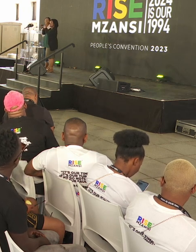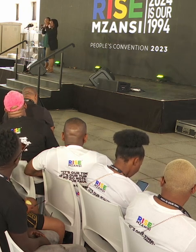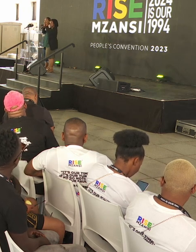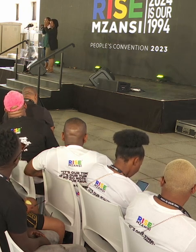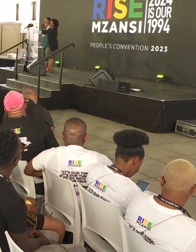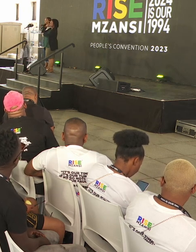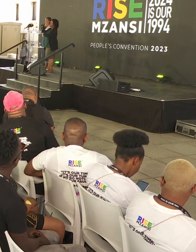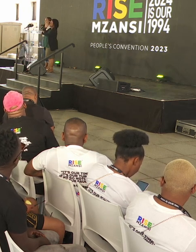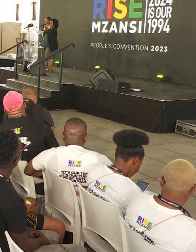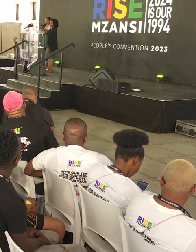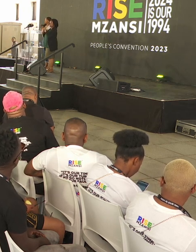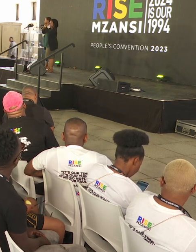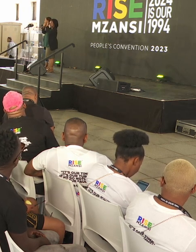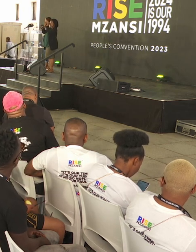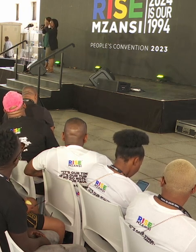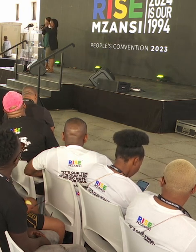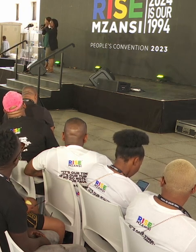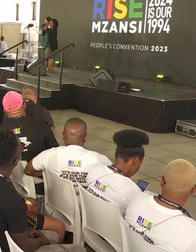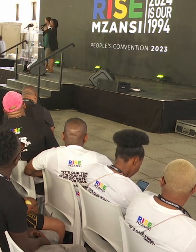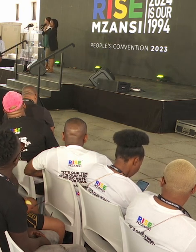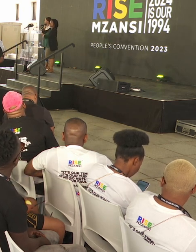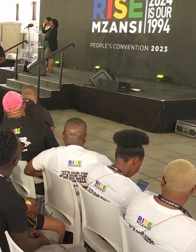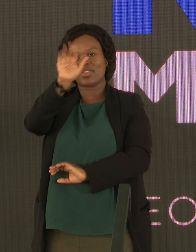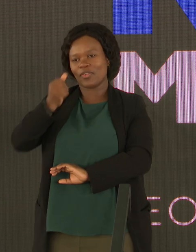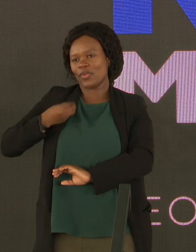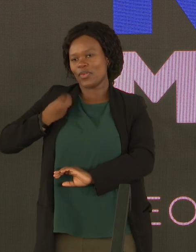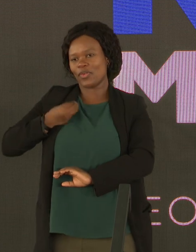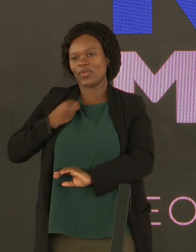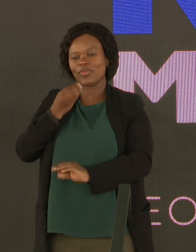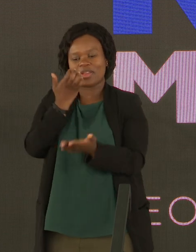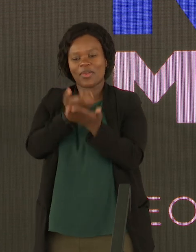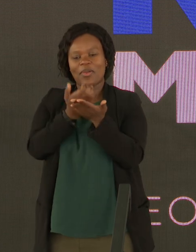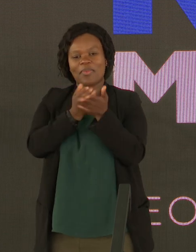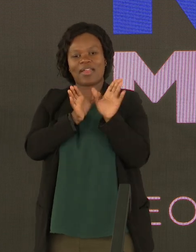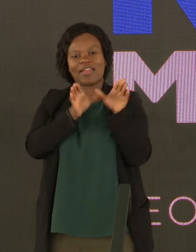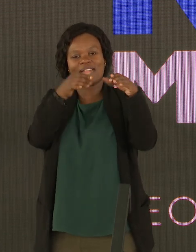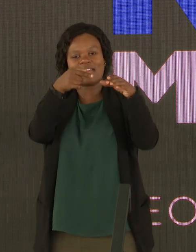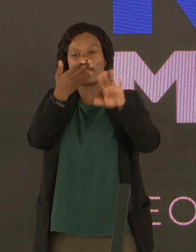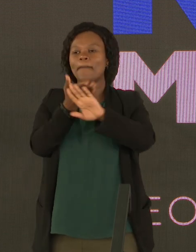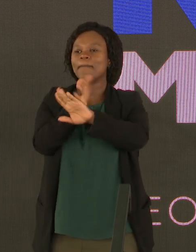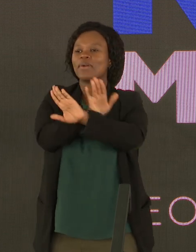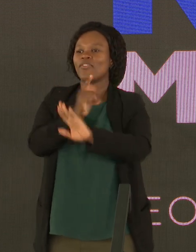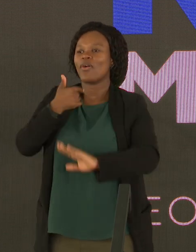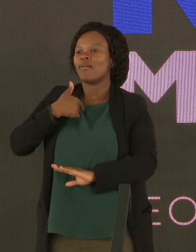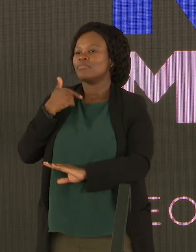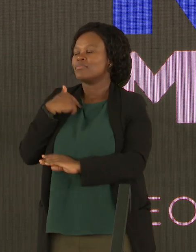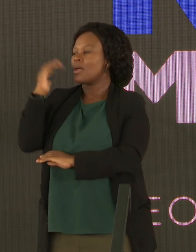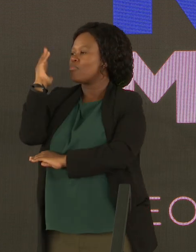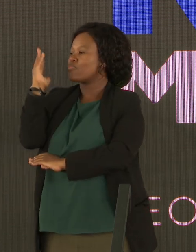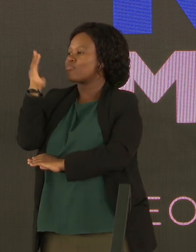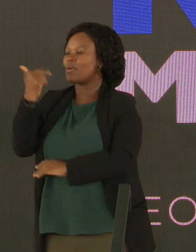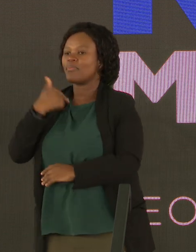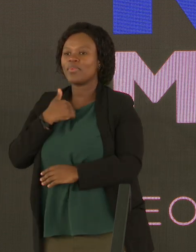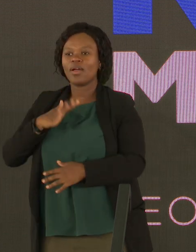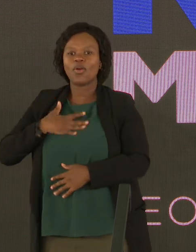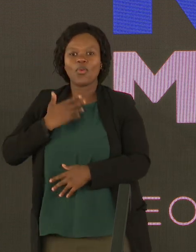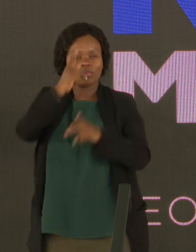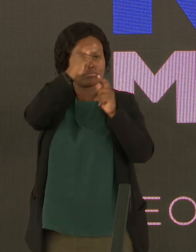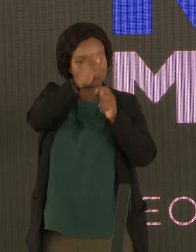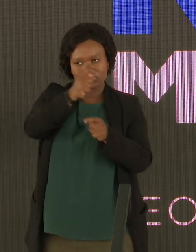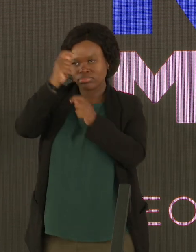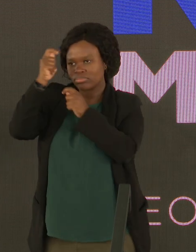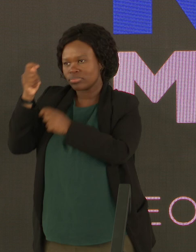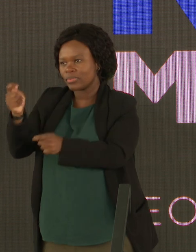an organization called the South African Youth Economic Council. And before I get into my remarks, I just want to acknowledge the leadership